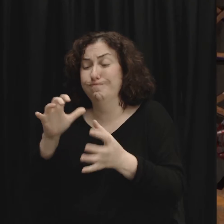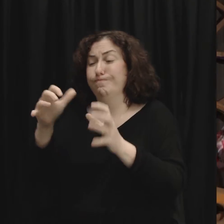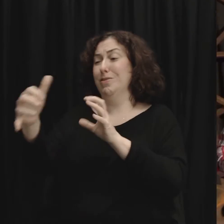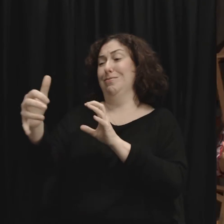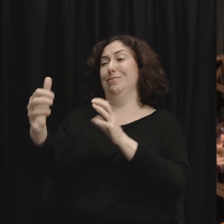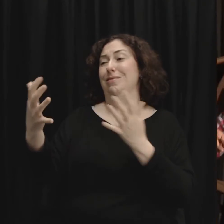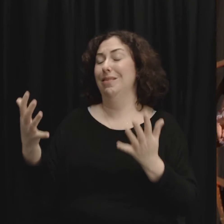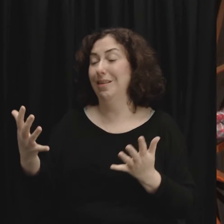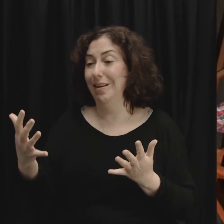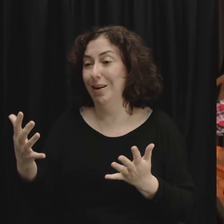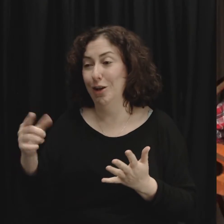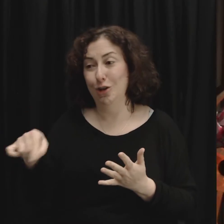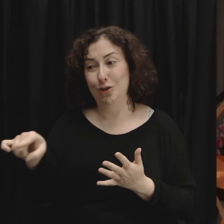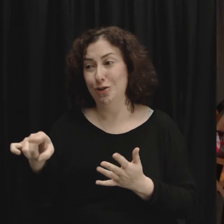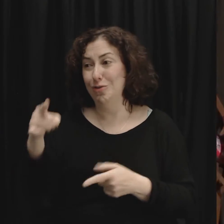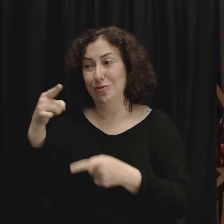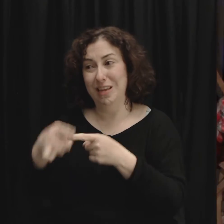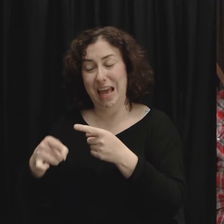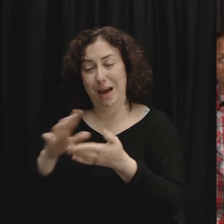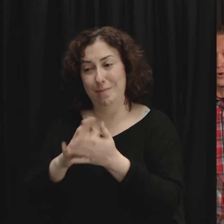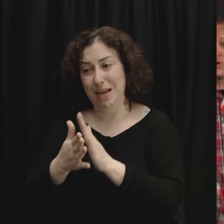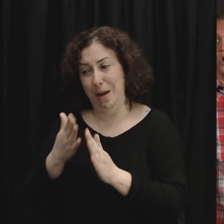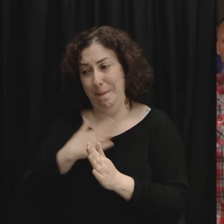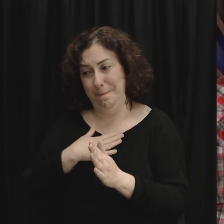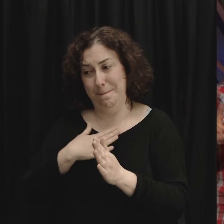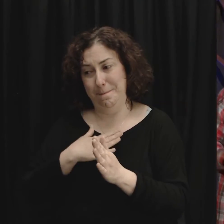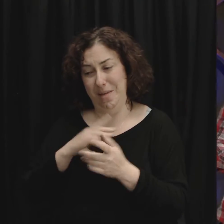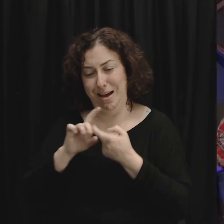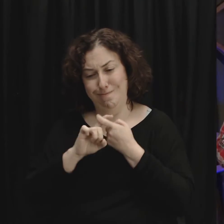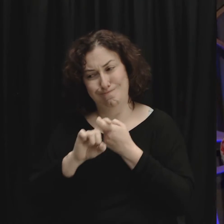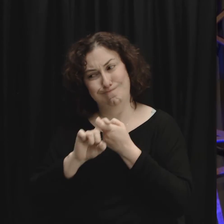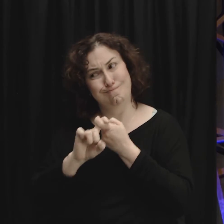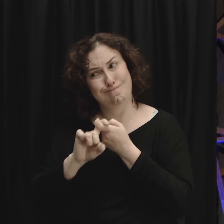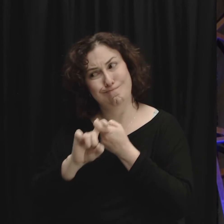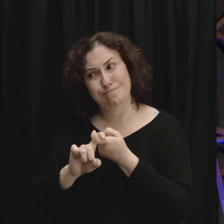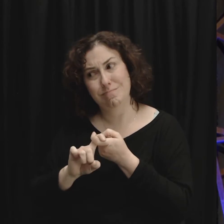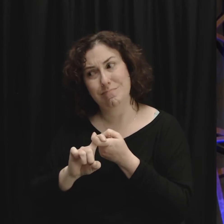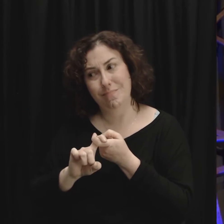choose to put people around me in my inner circle who are relationally healthy who are